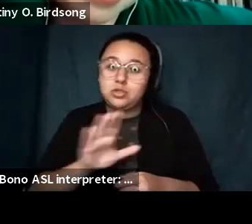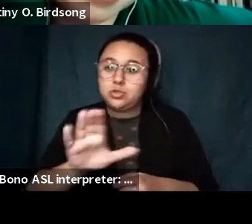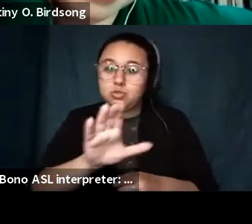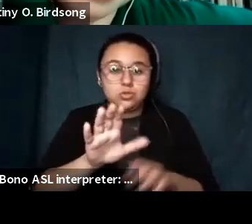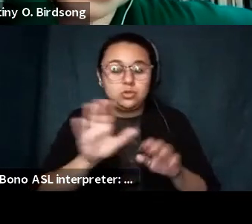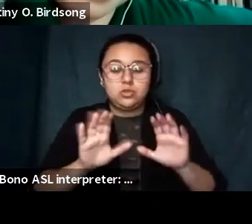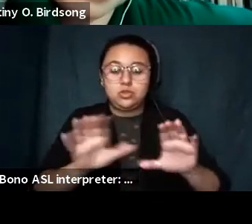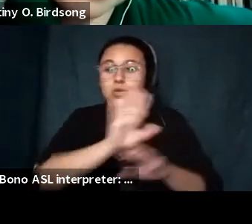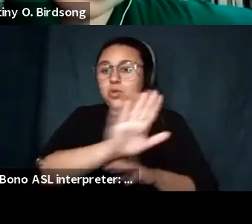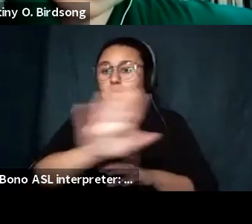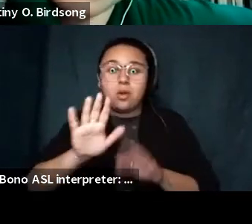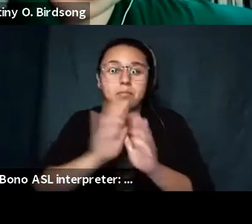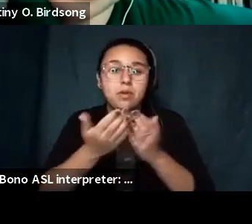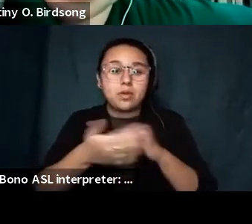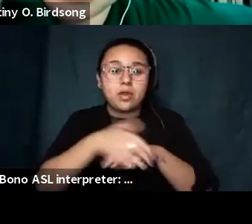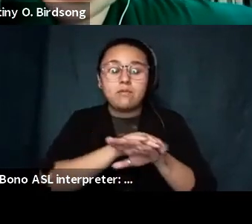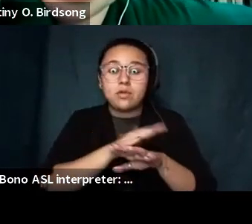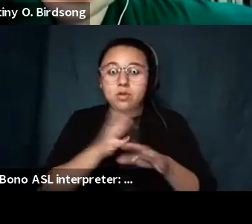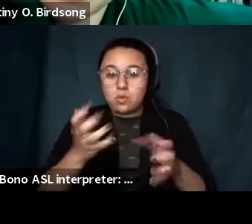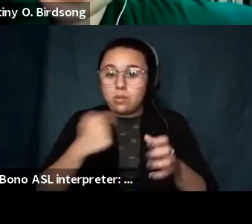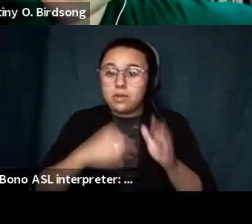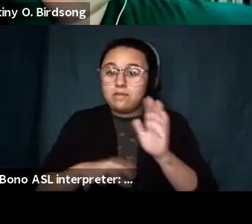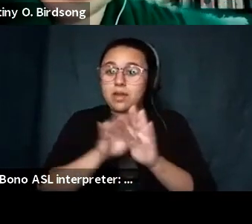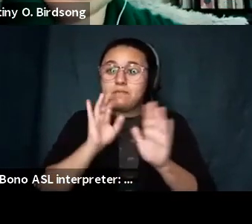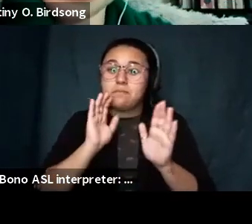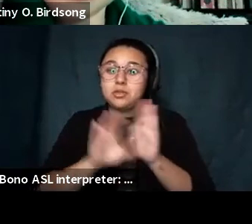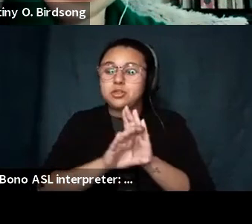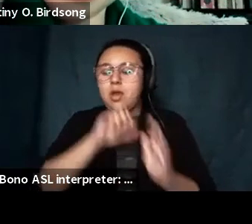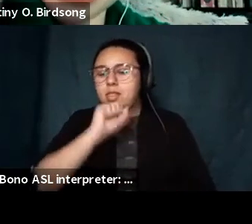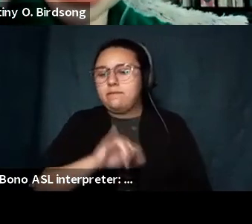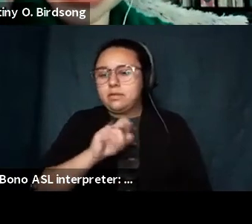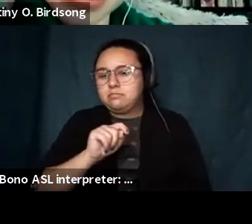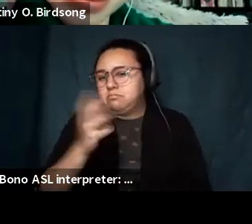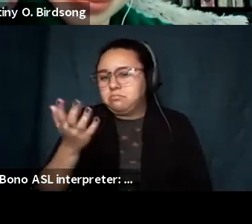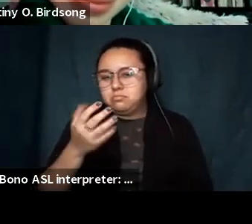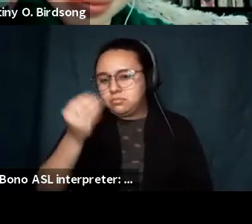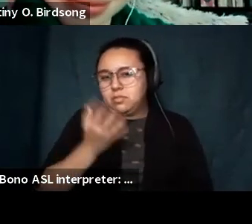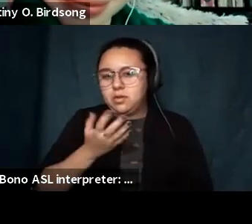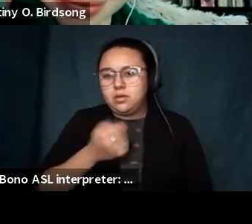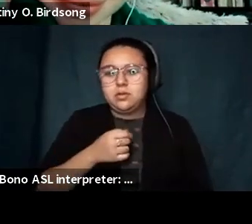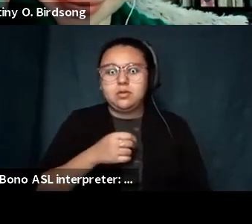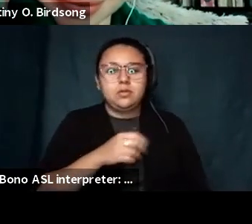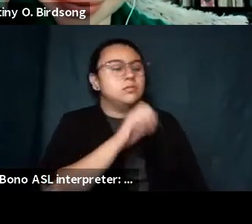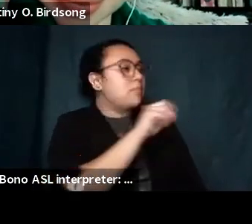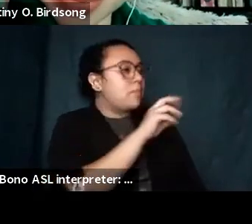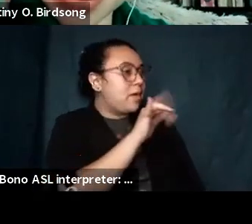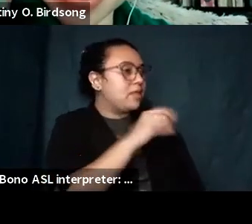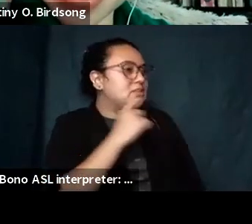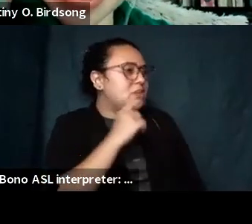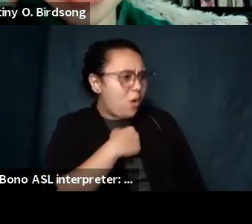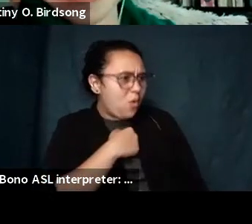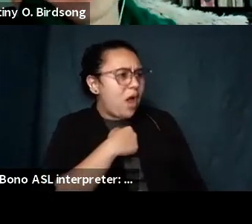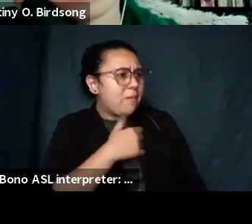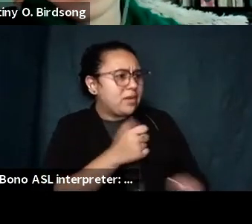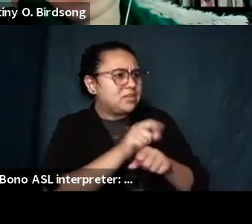if you want someone to find you photos i love it helly say i'm gonna keep you on speed dial man um so